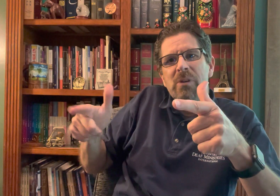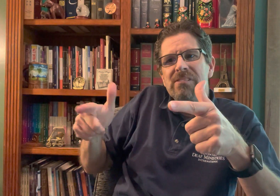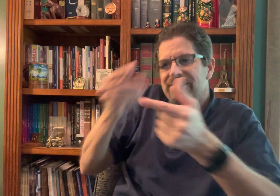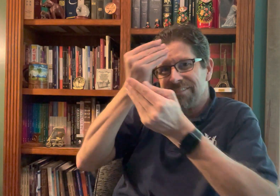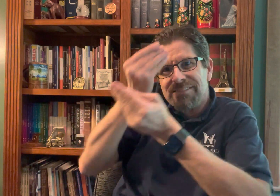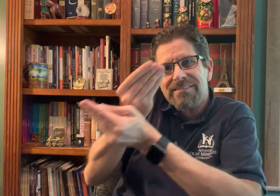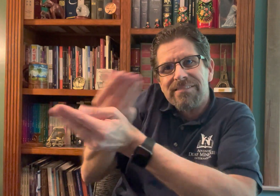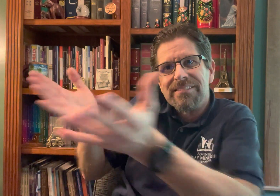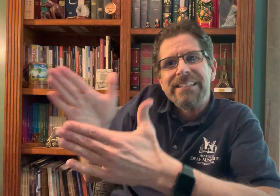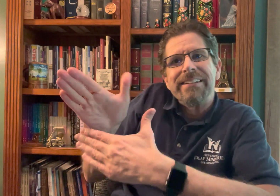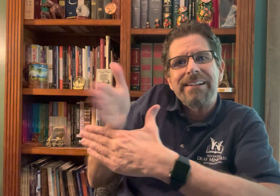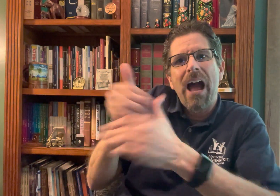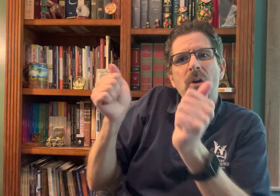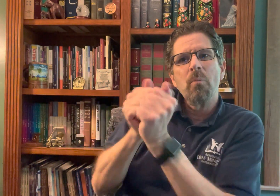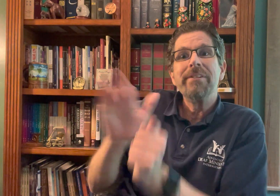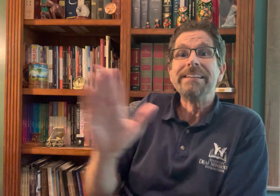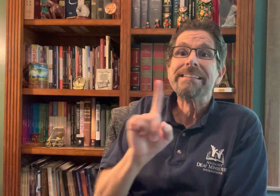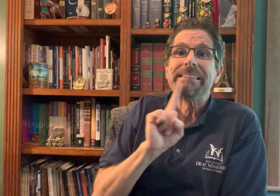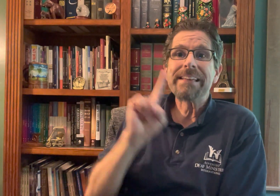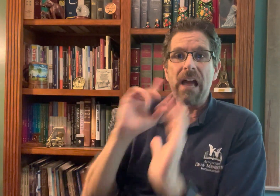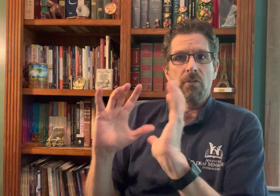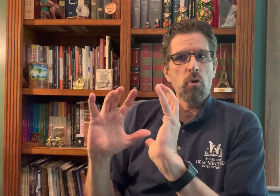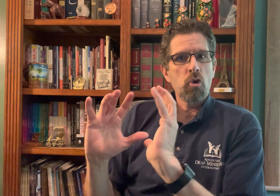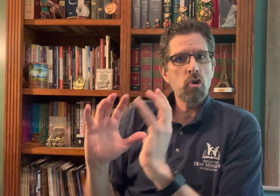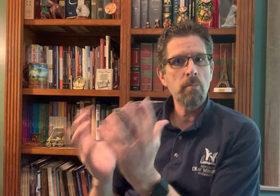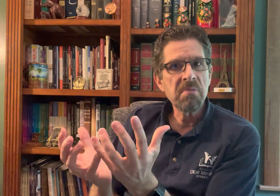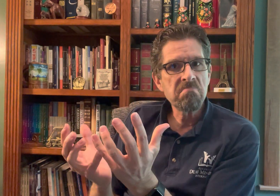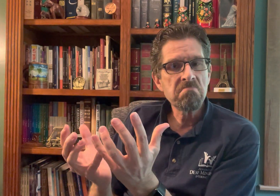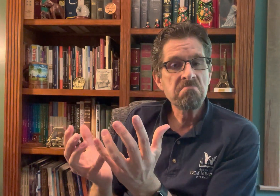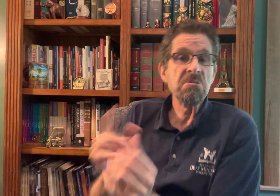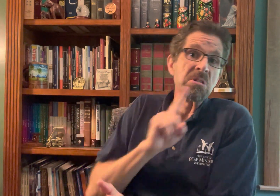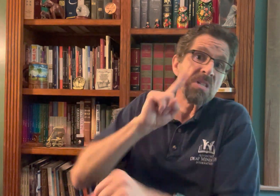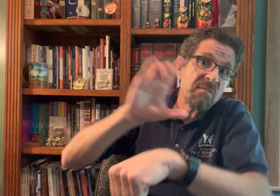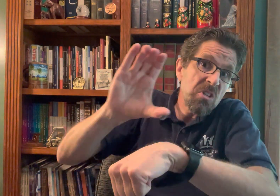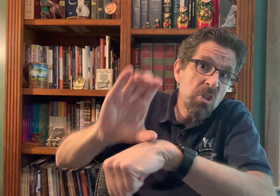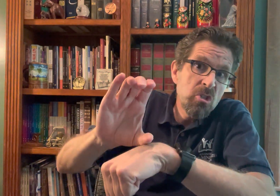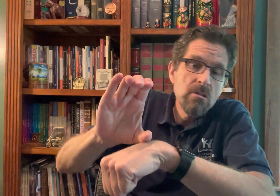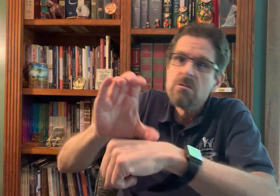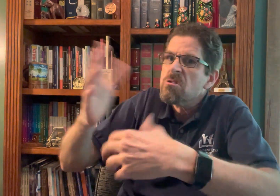And they need this information communicated to them in sign language.